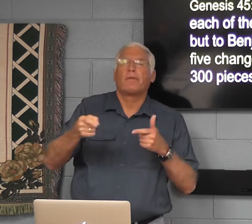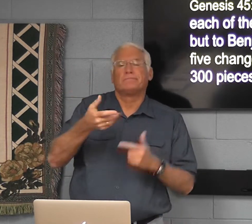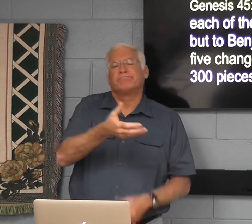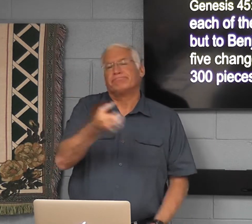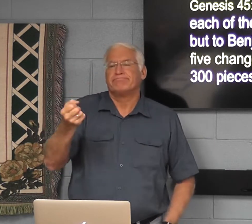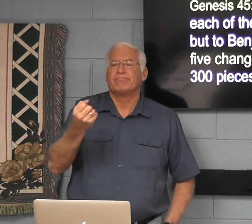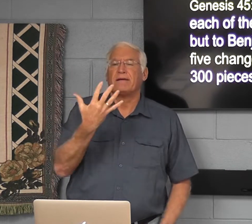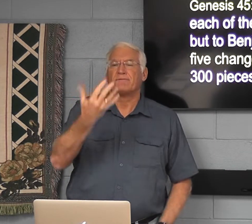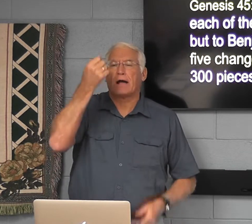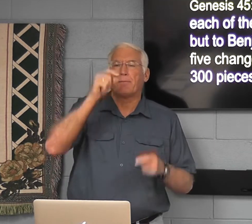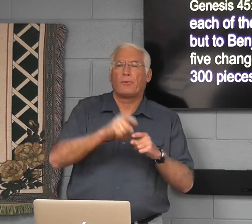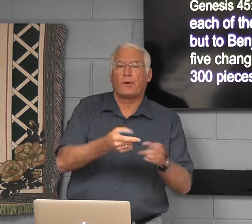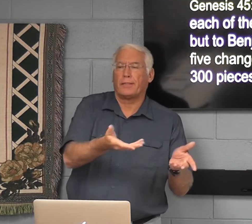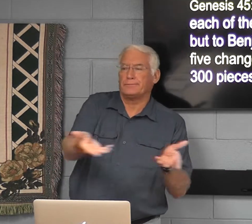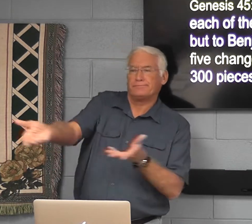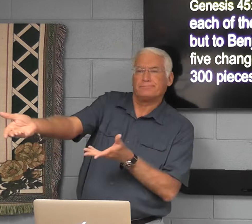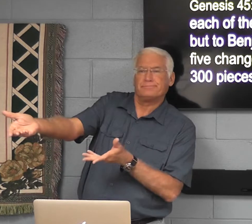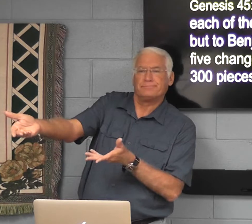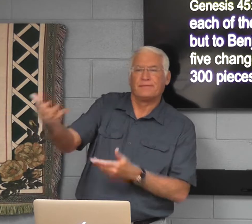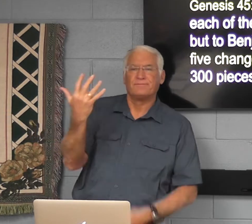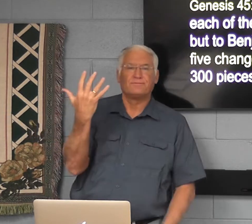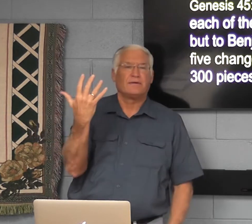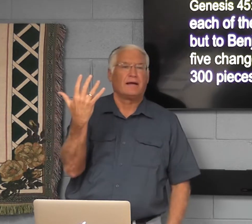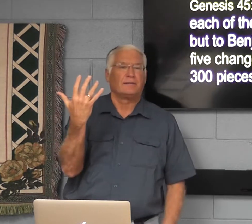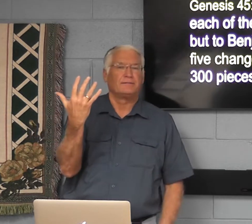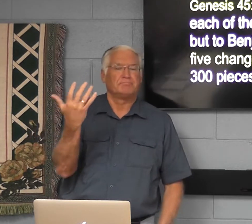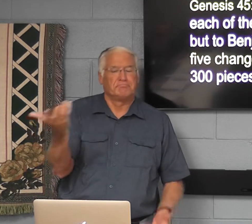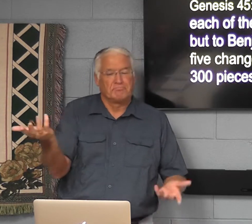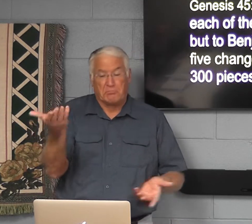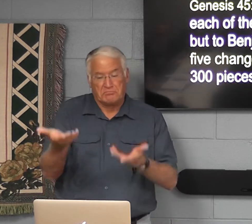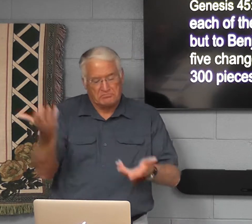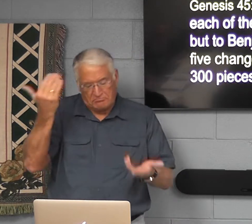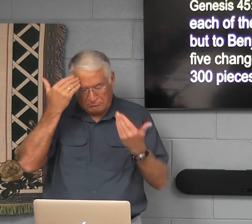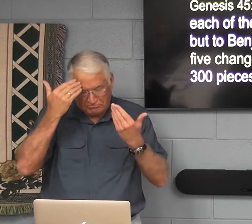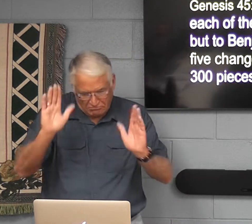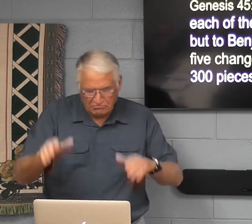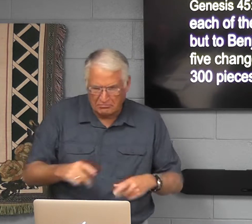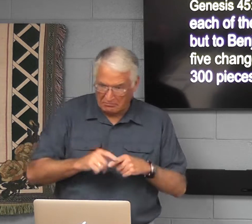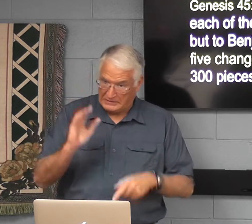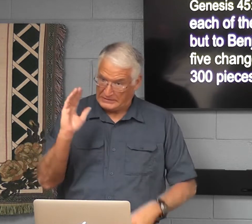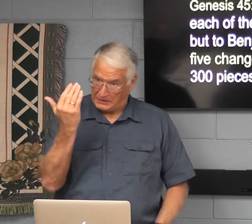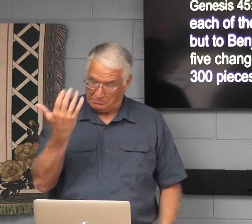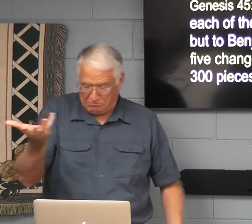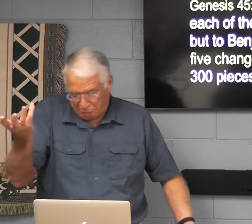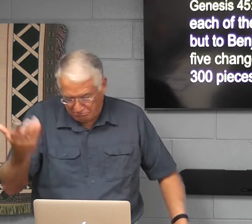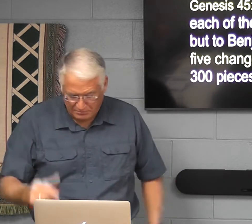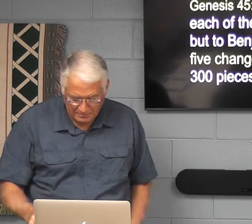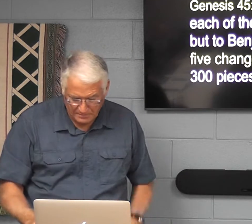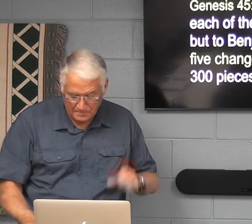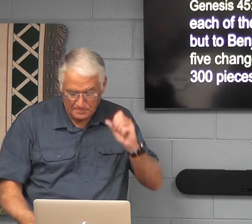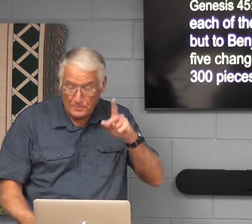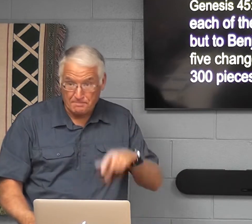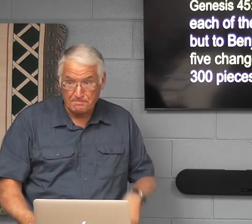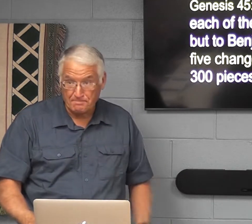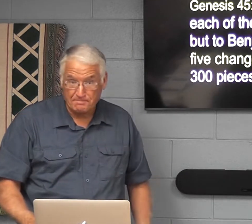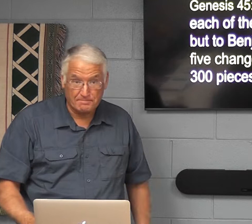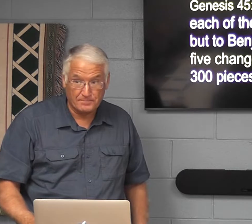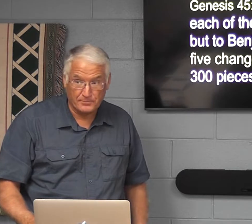knew that five was their number. That's the reason why he used five. But that's what it appears we're not